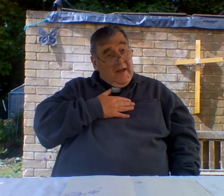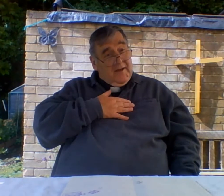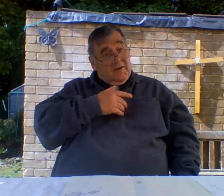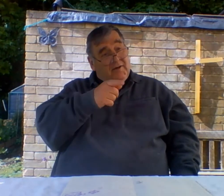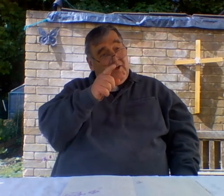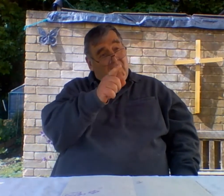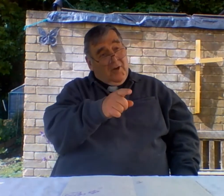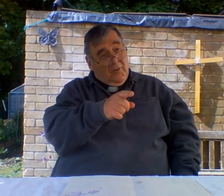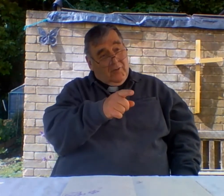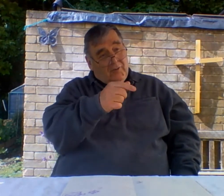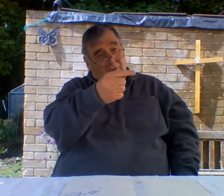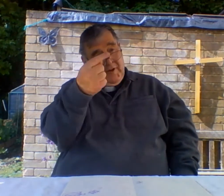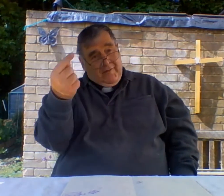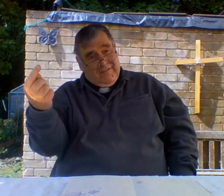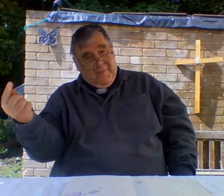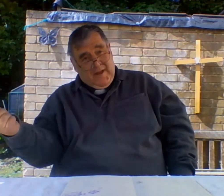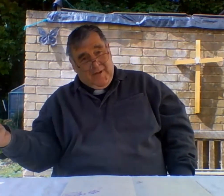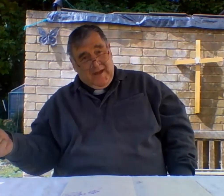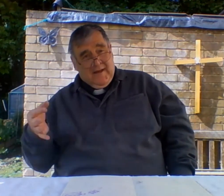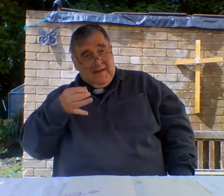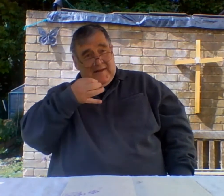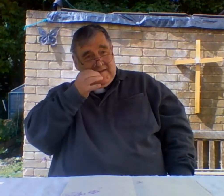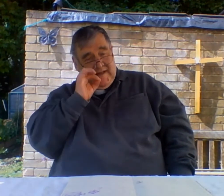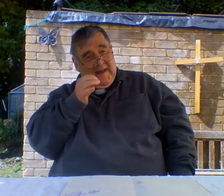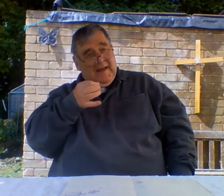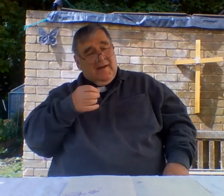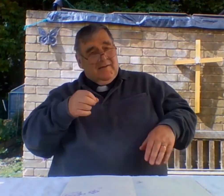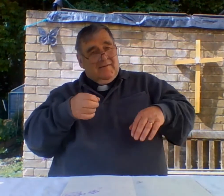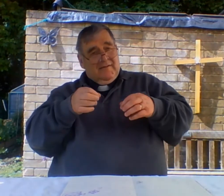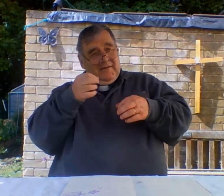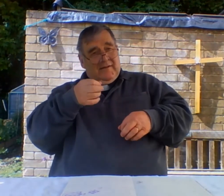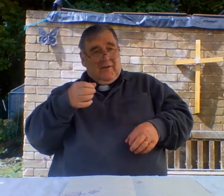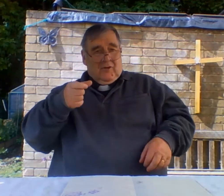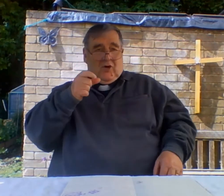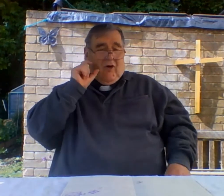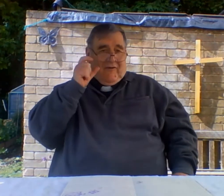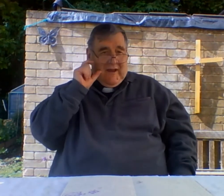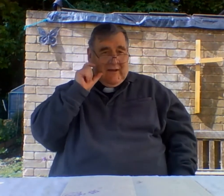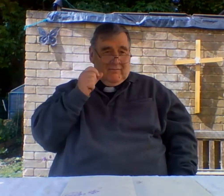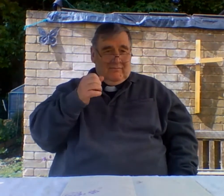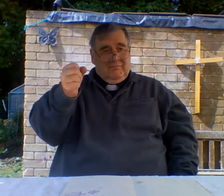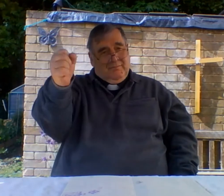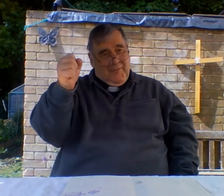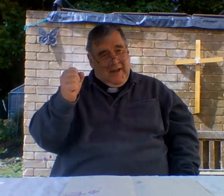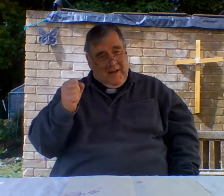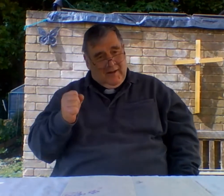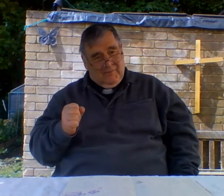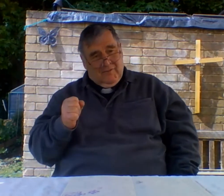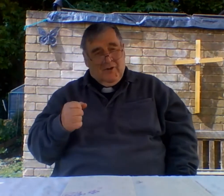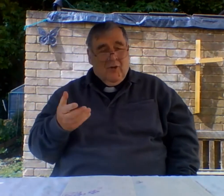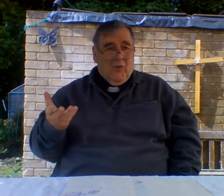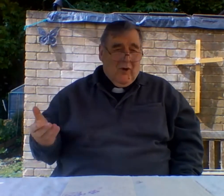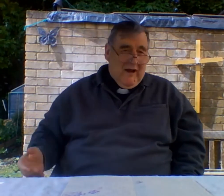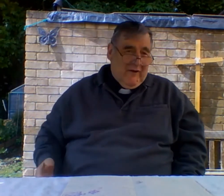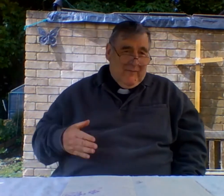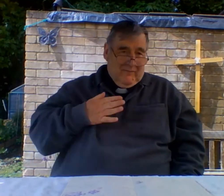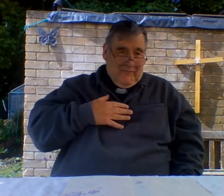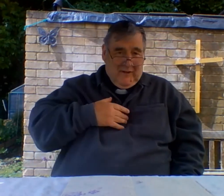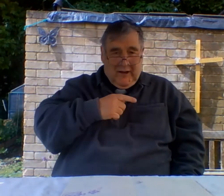you whatever it may be tea coffee beer whatever like